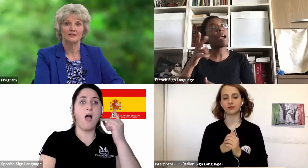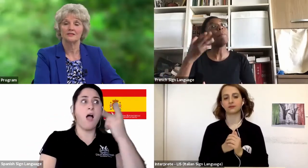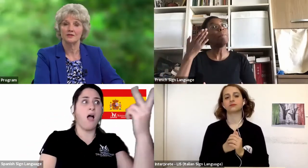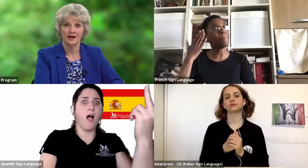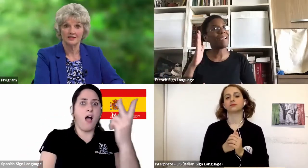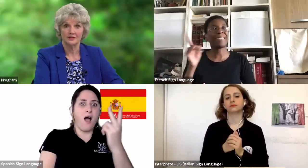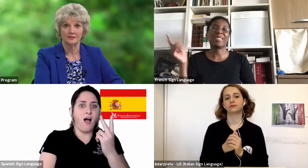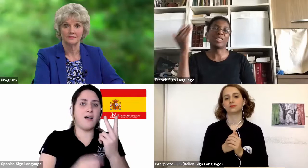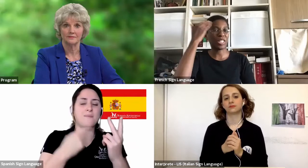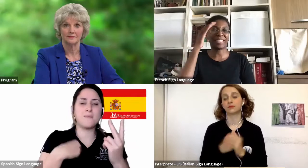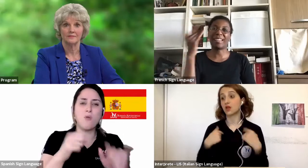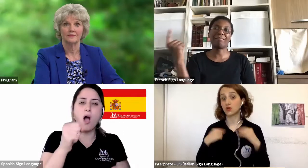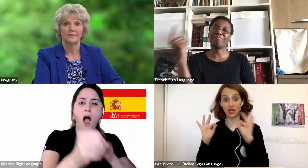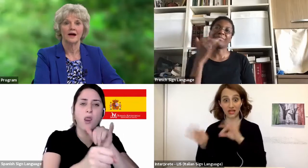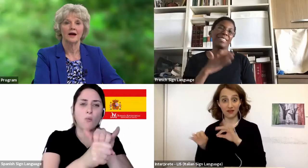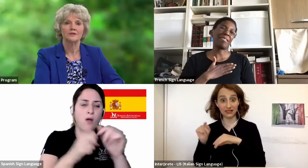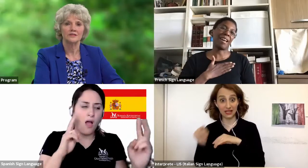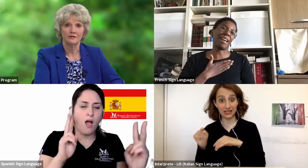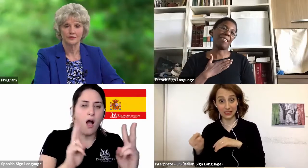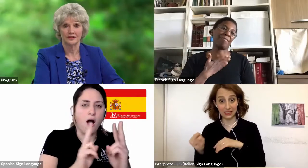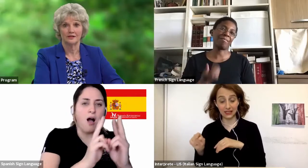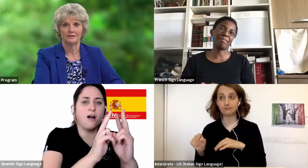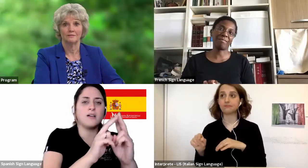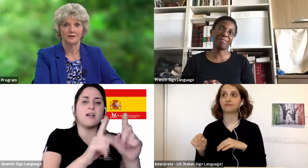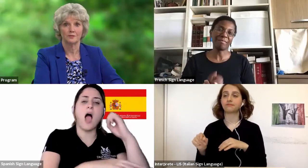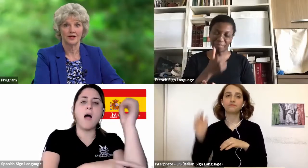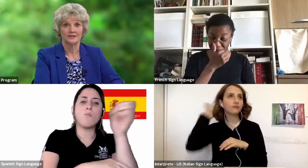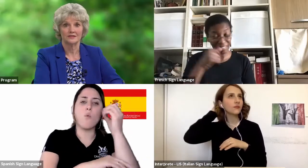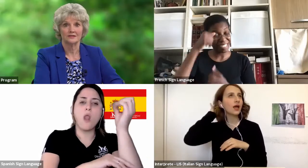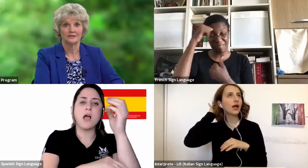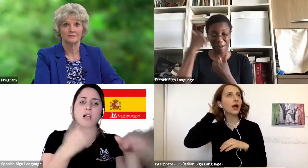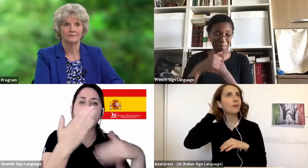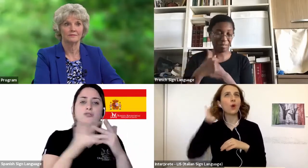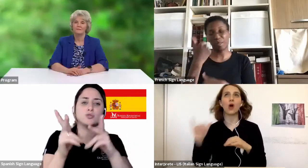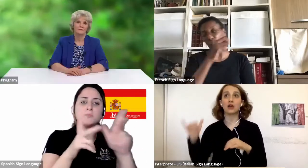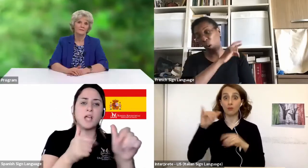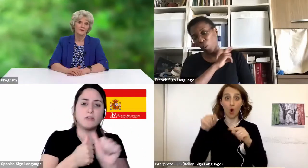ambulance to the hospital. I was comforted by their presence.